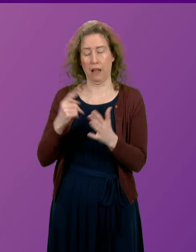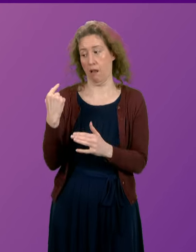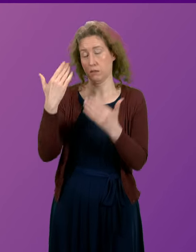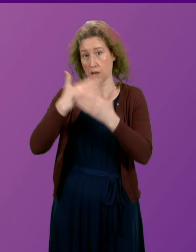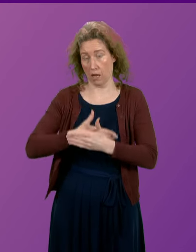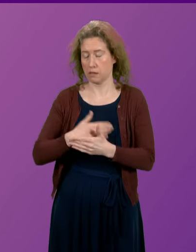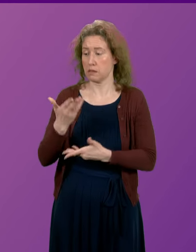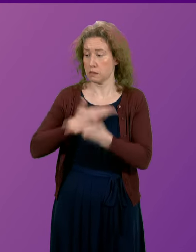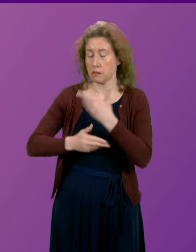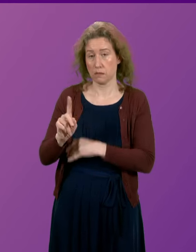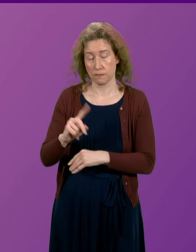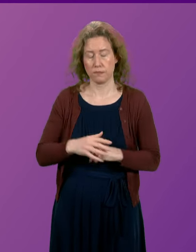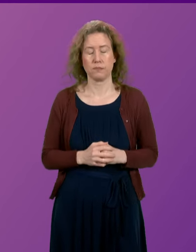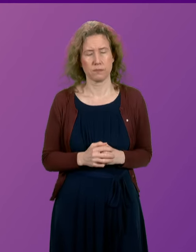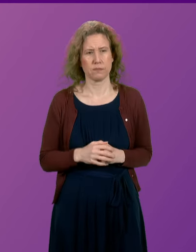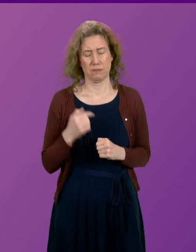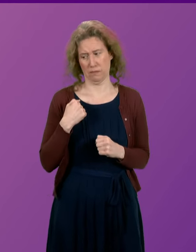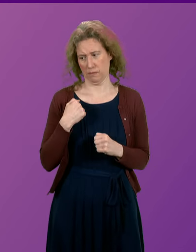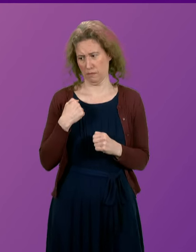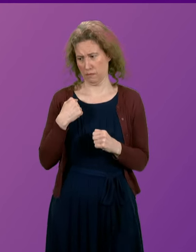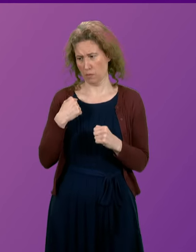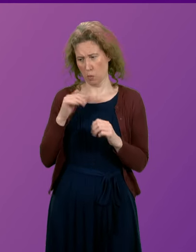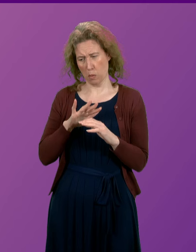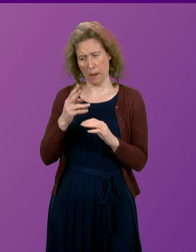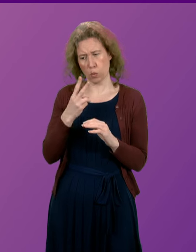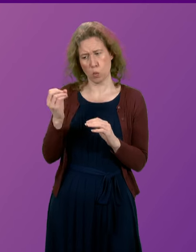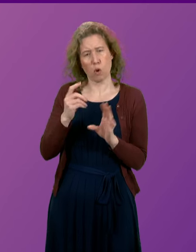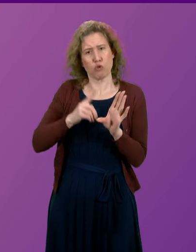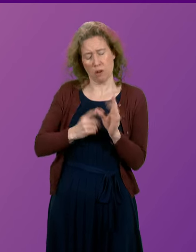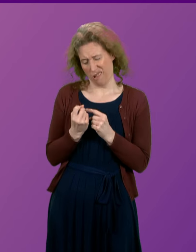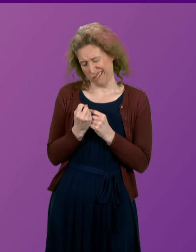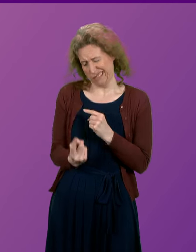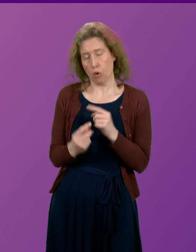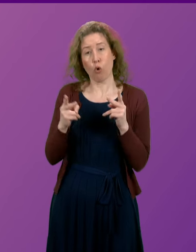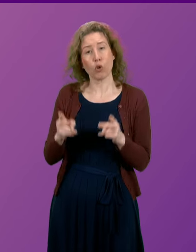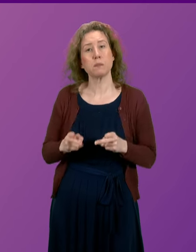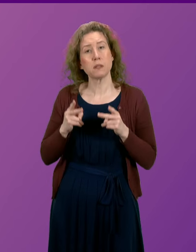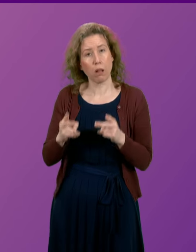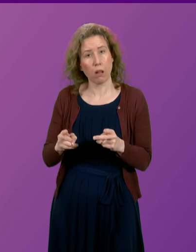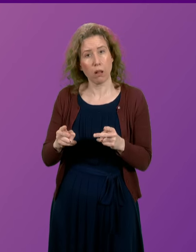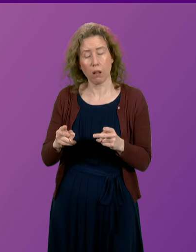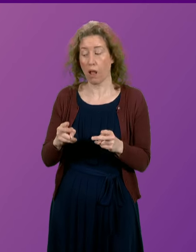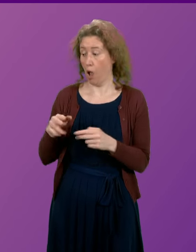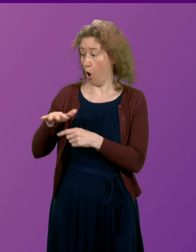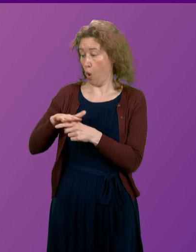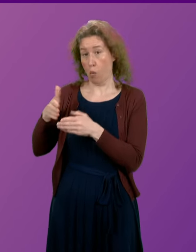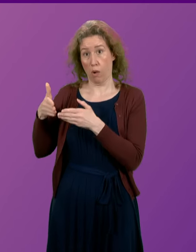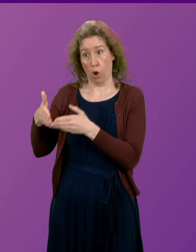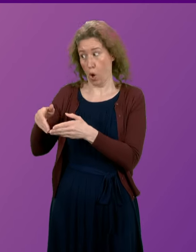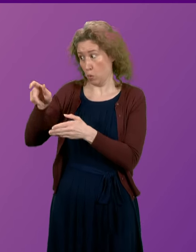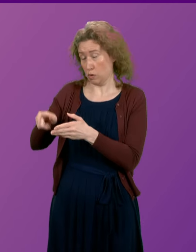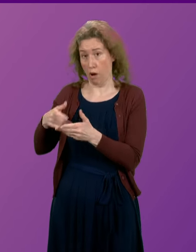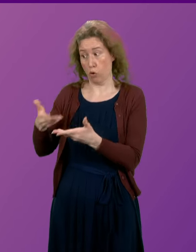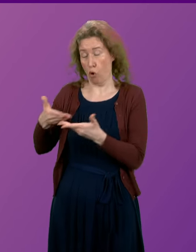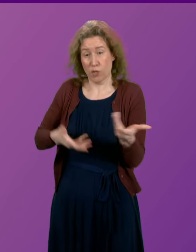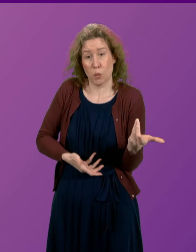and she said this. We were 200 yards from Portree Hospital. A local Coast Guard offered to carry me